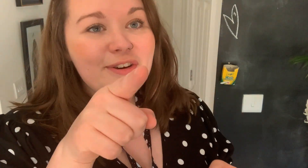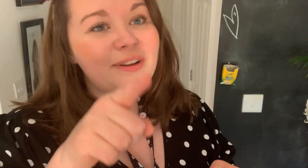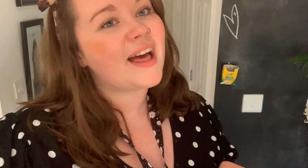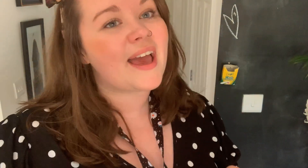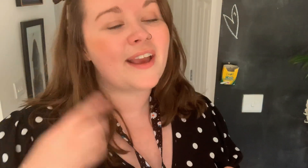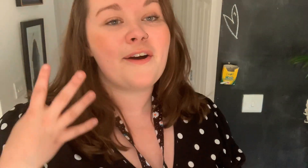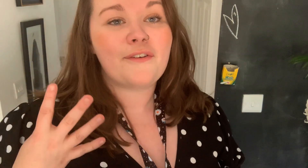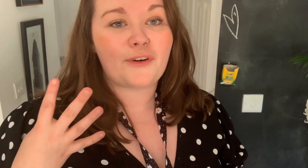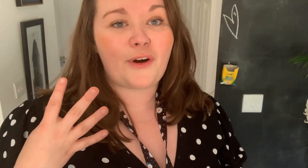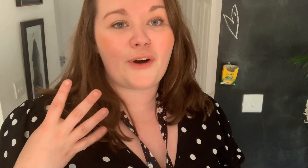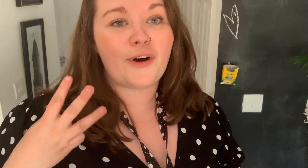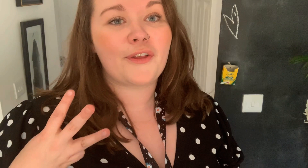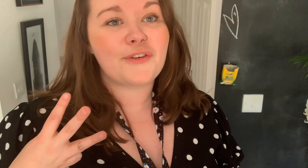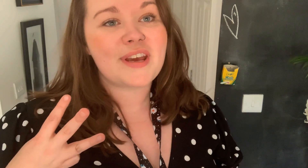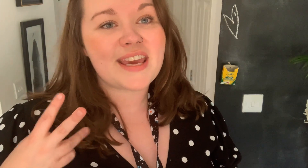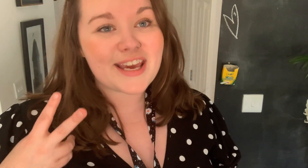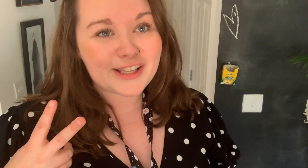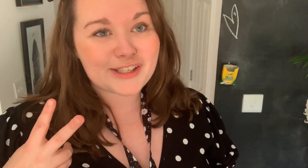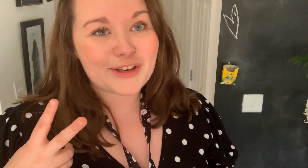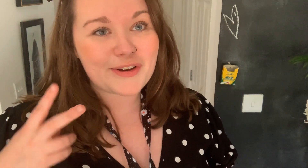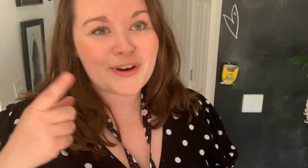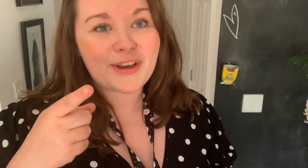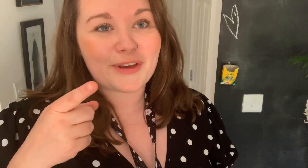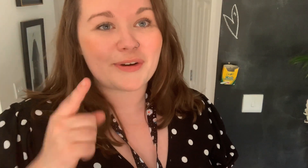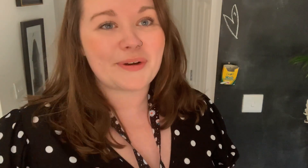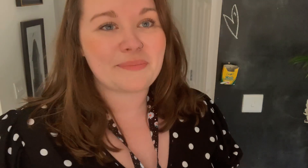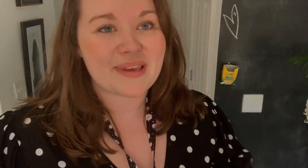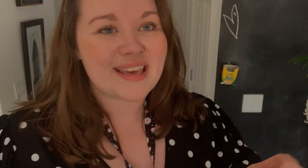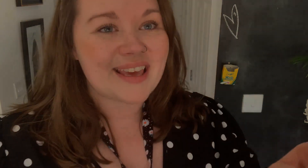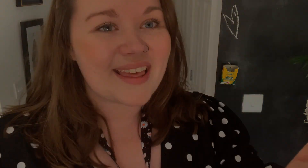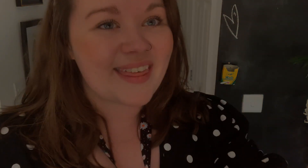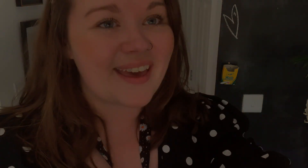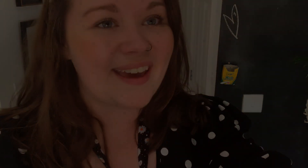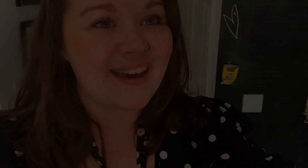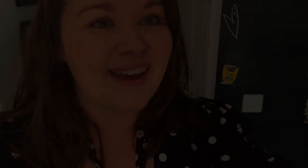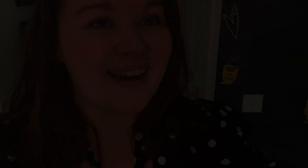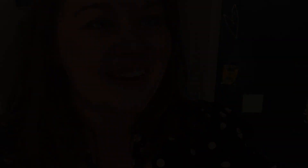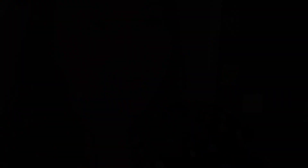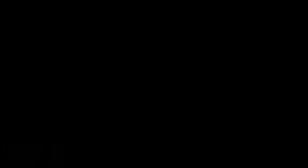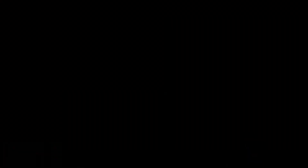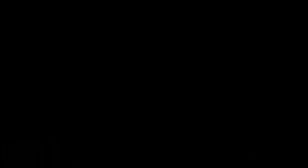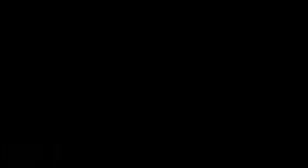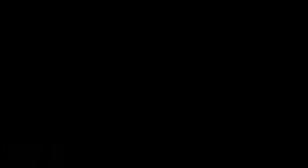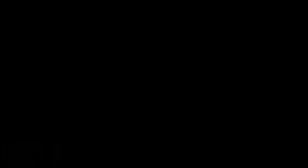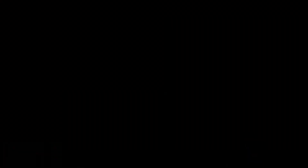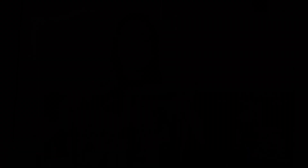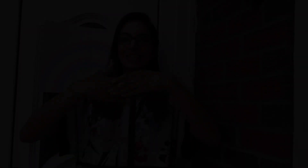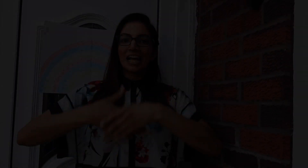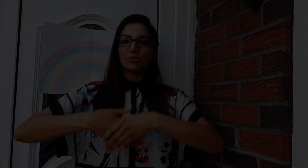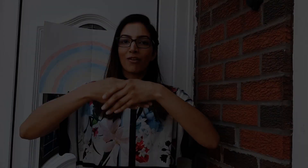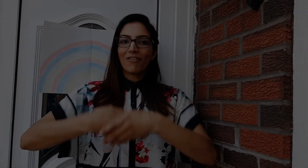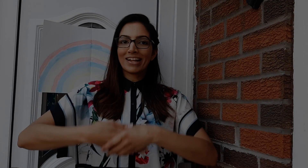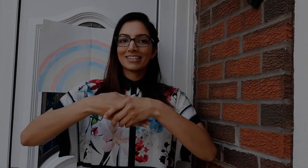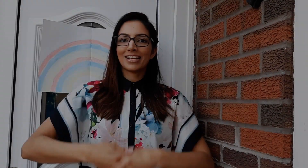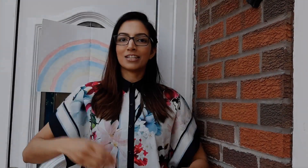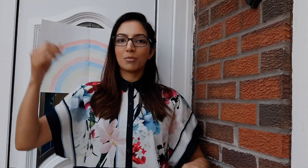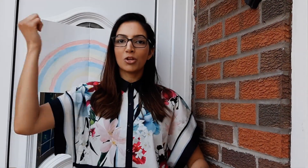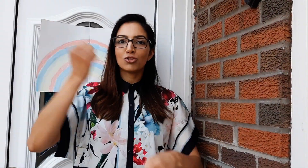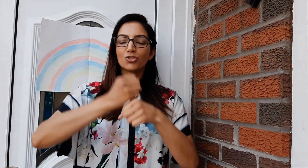like four, three, two And you'll be there Cause that's what friends are supposed